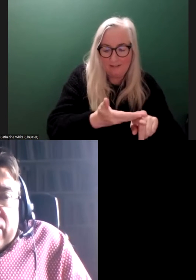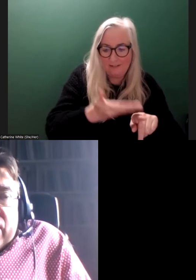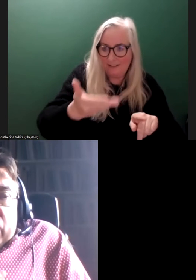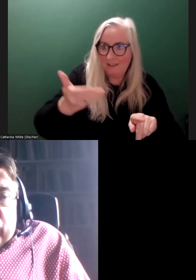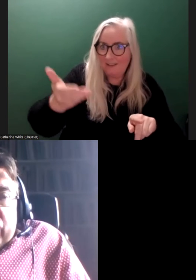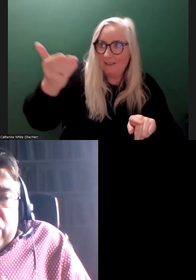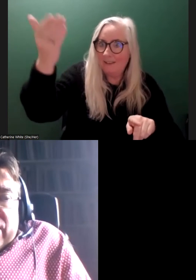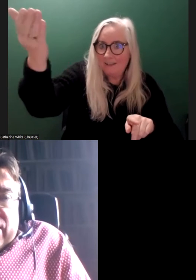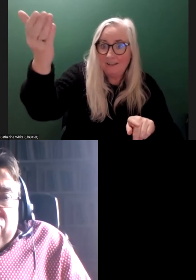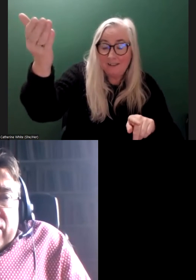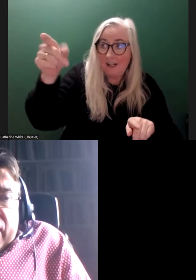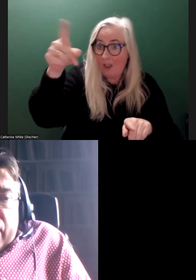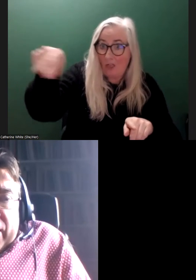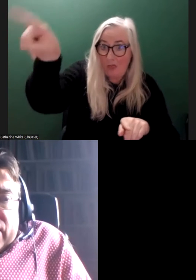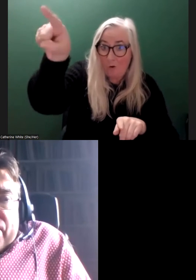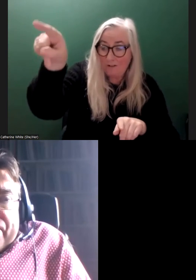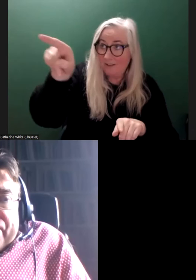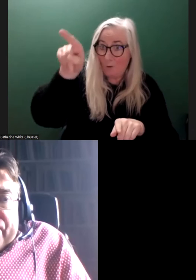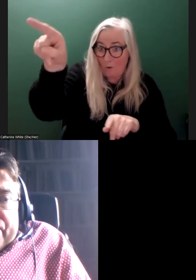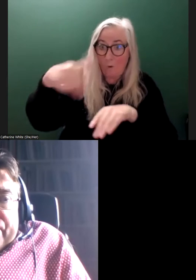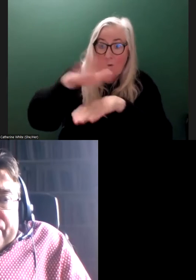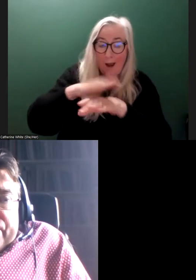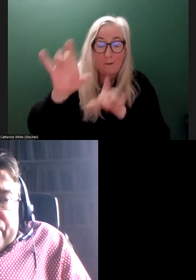positions where those decisions are made?